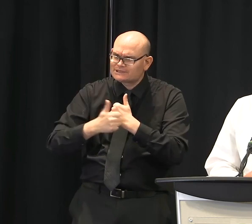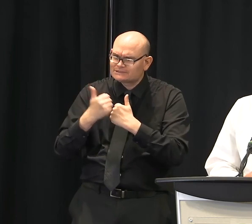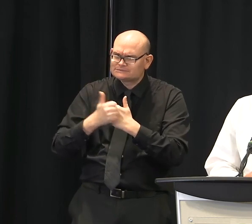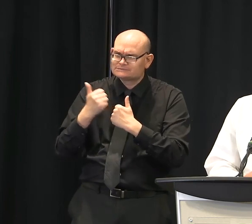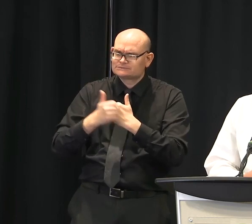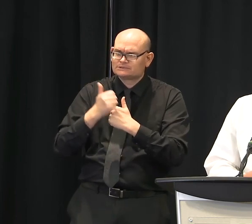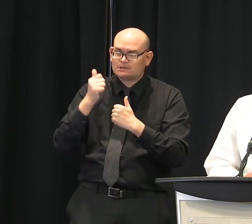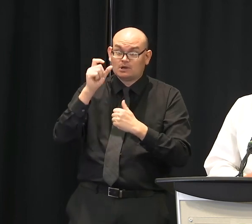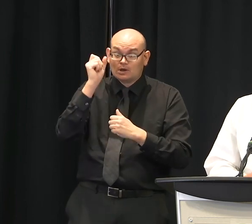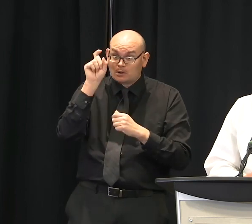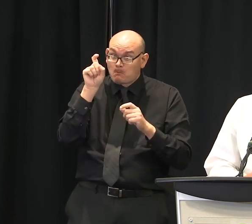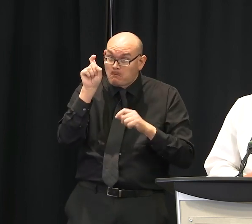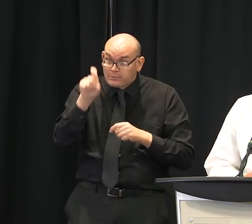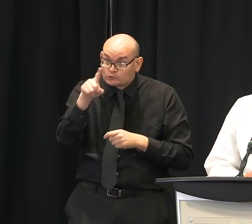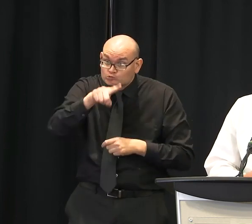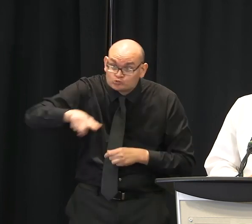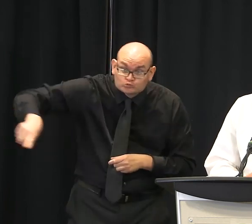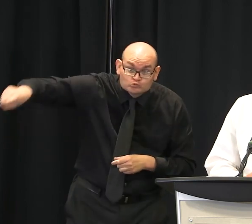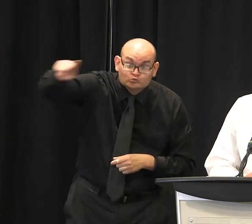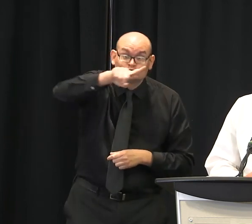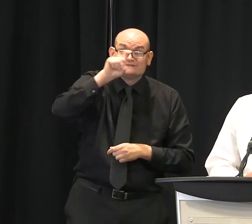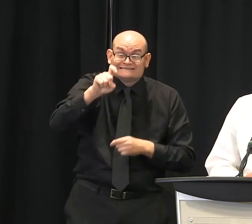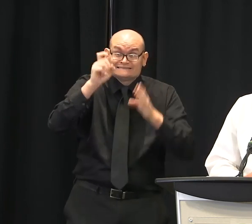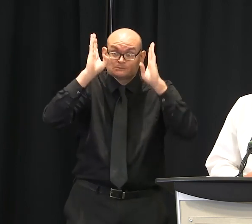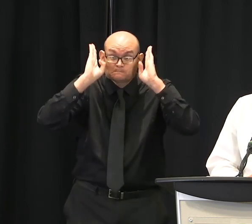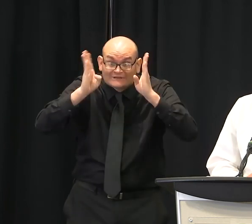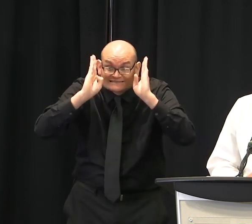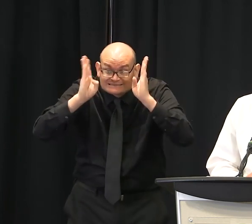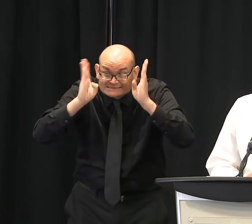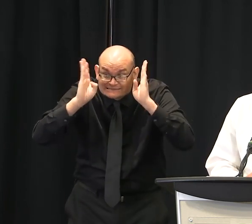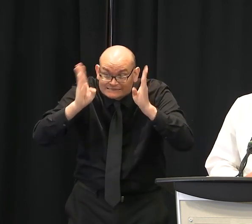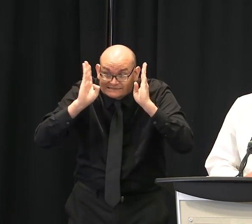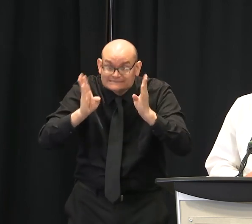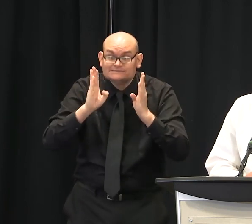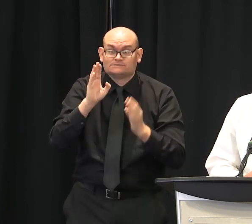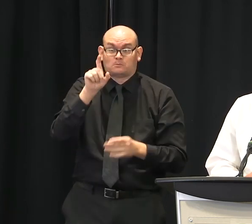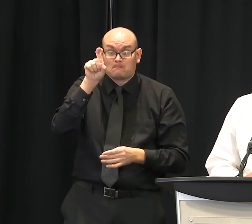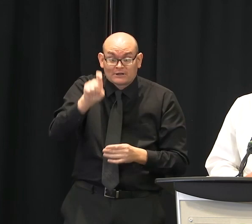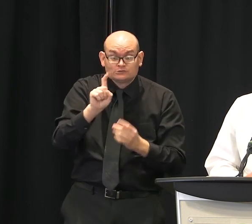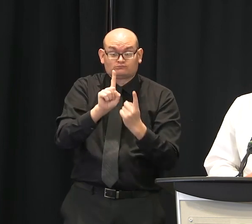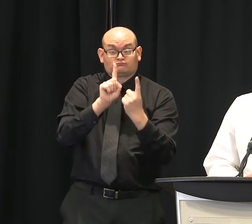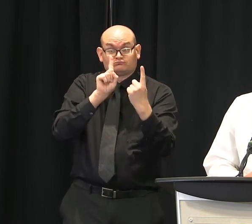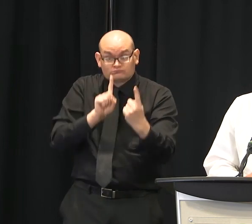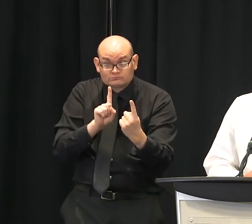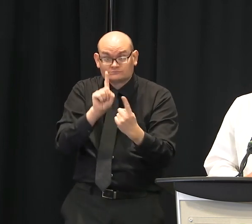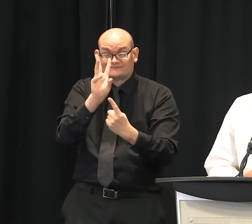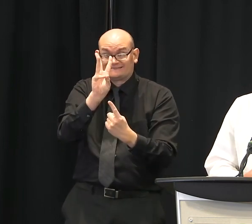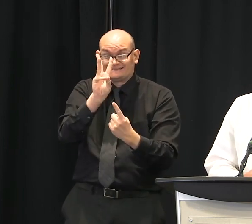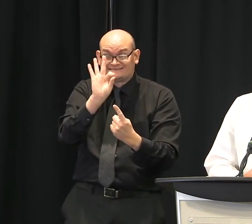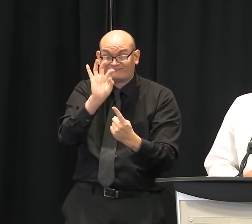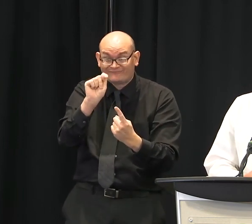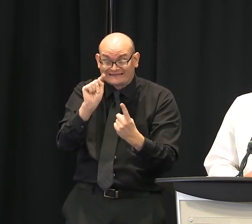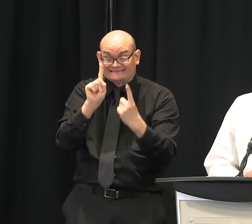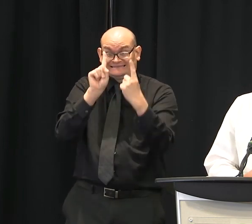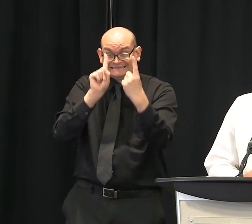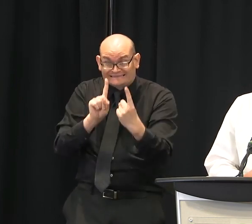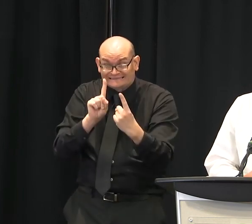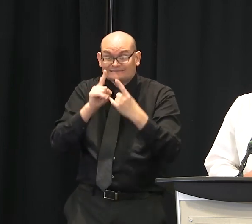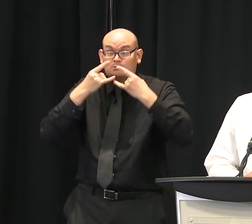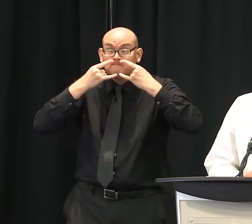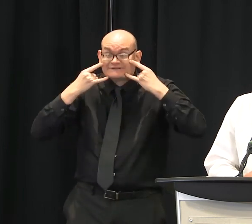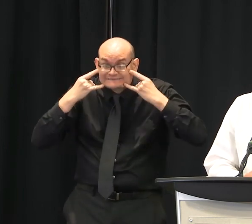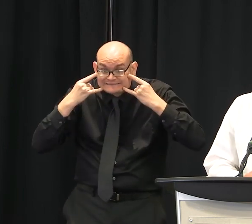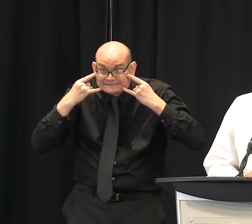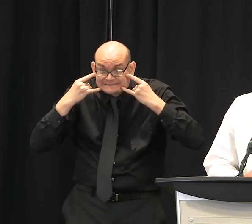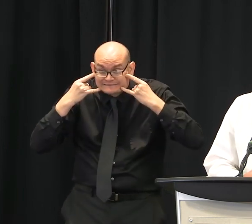attention to social distancing and many of the things that we've been talking about for the last several weeks. So even as things open up,